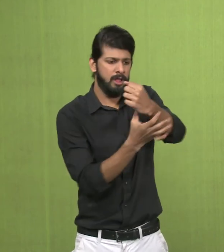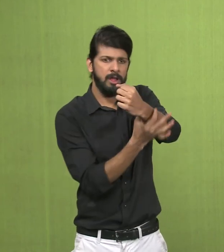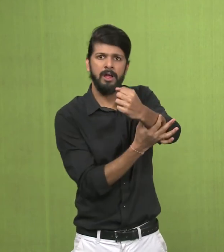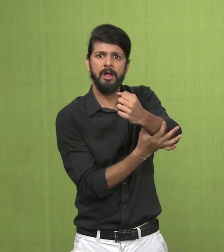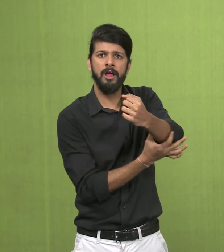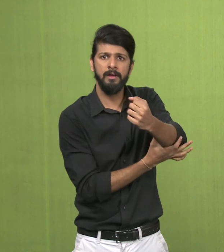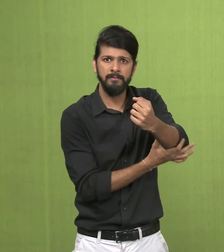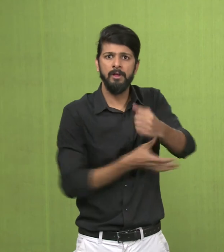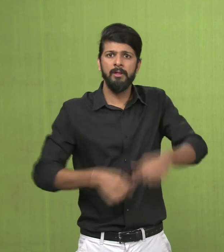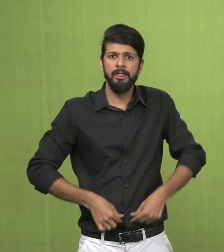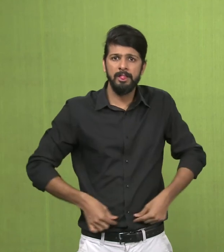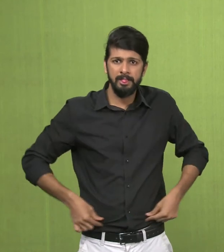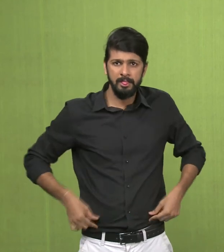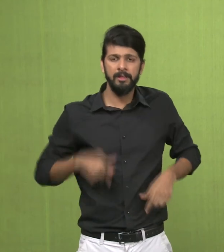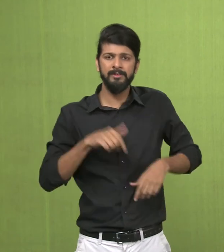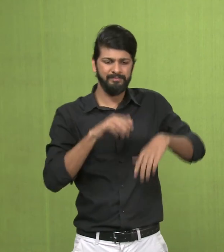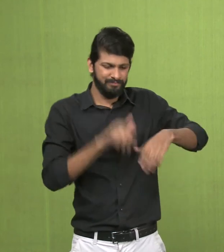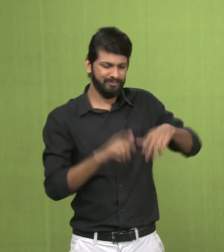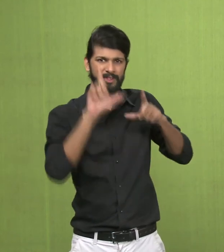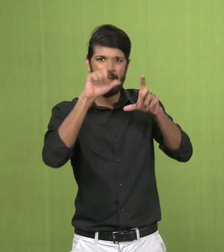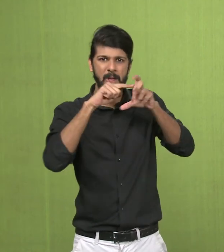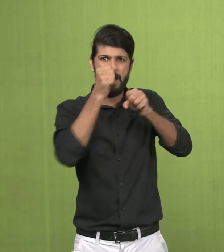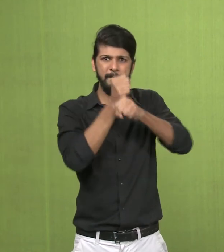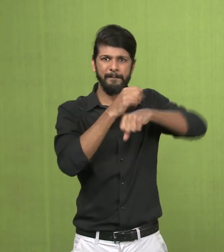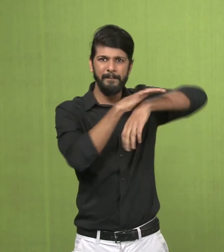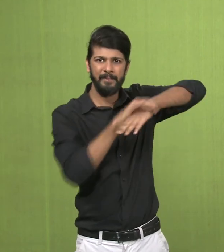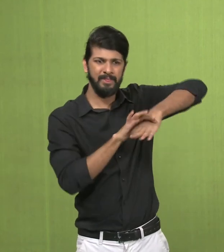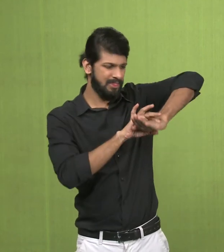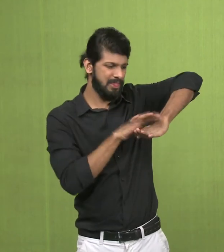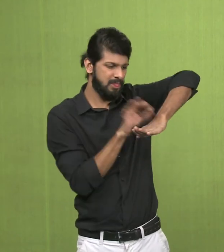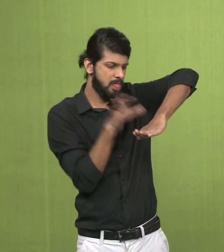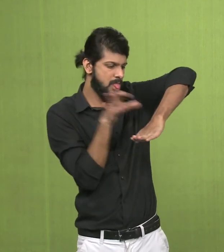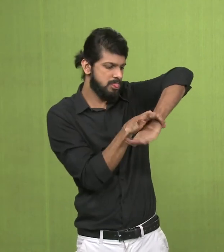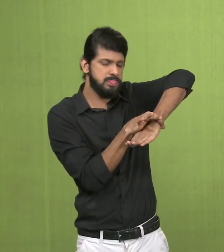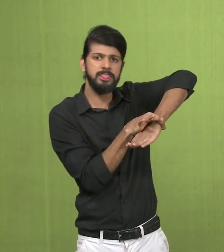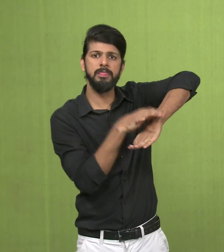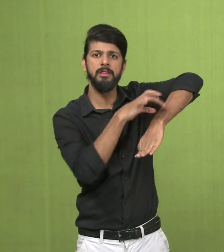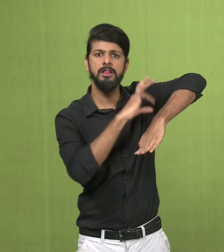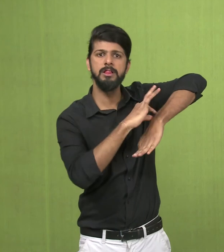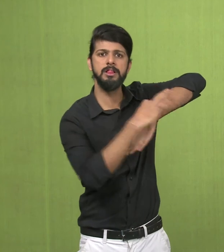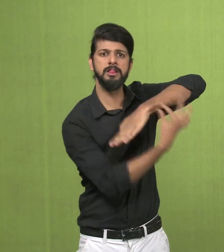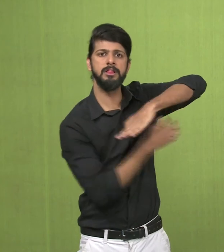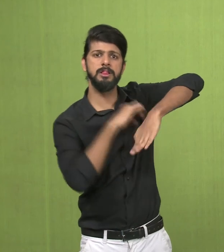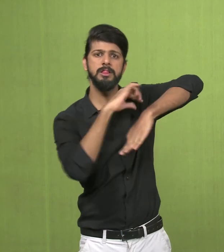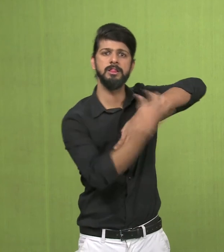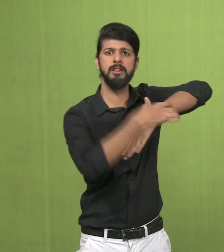bangles, as well as thick anklets.